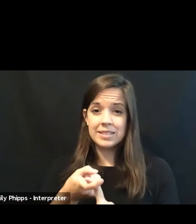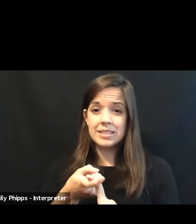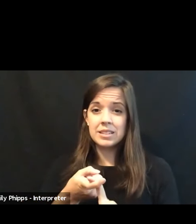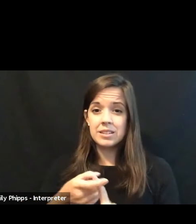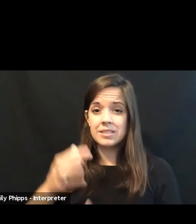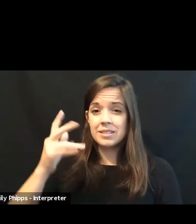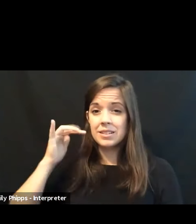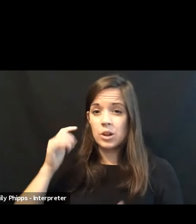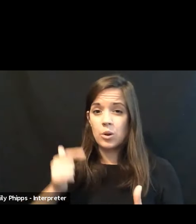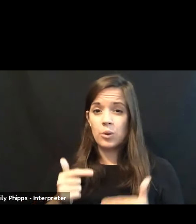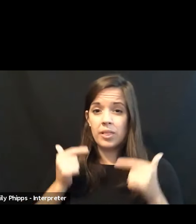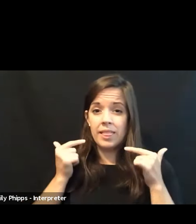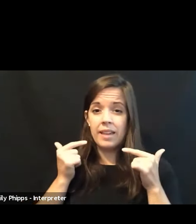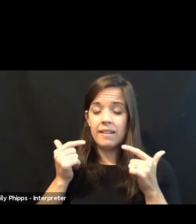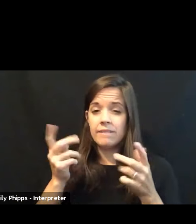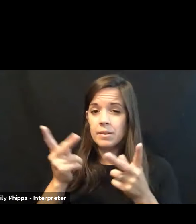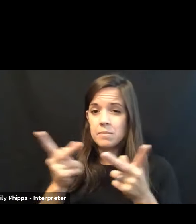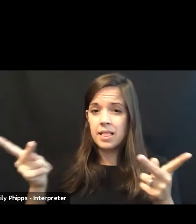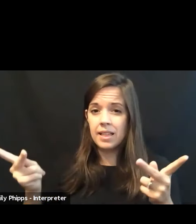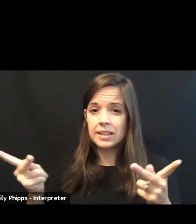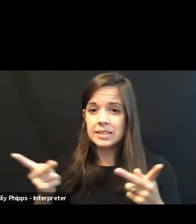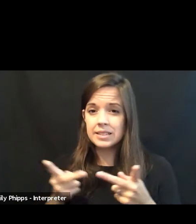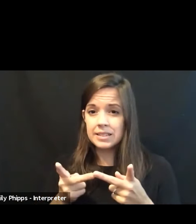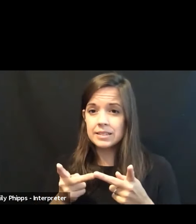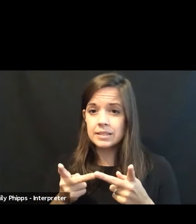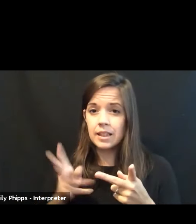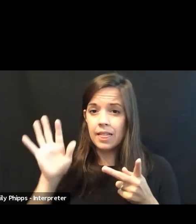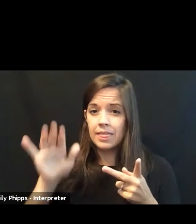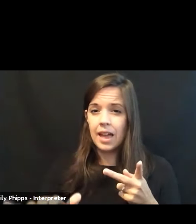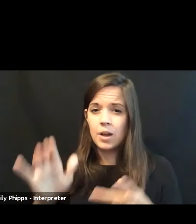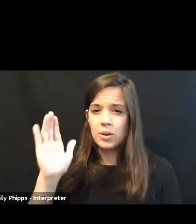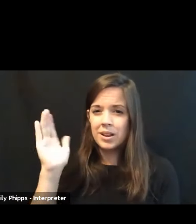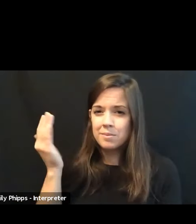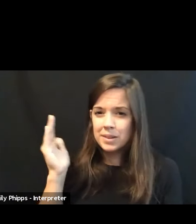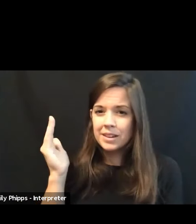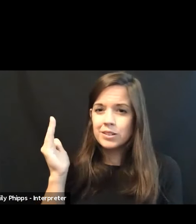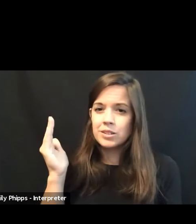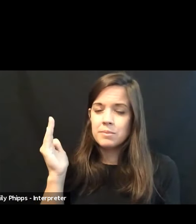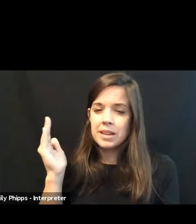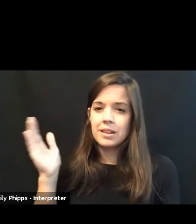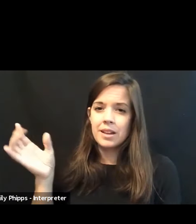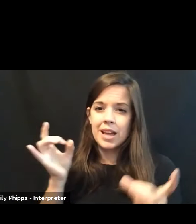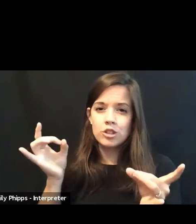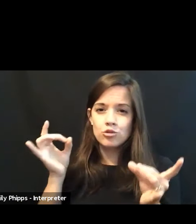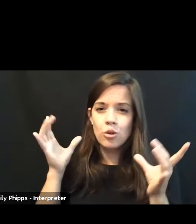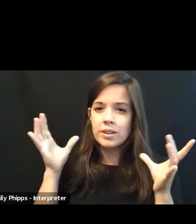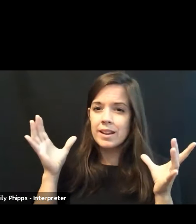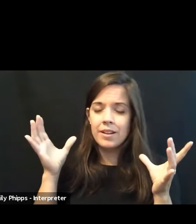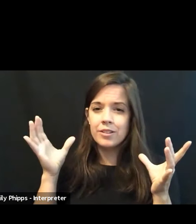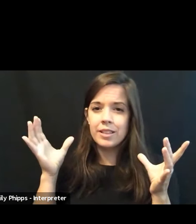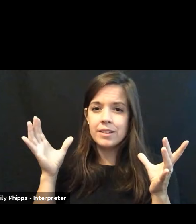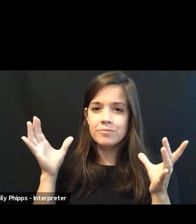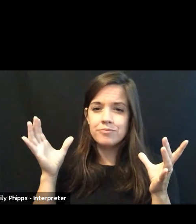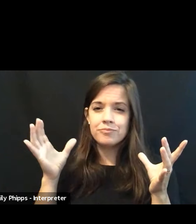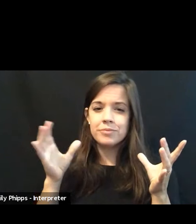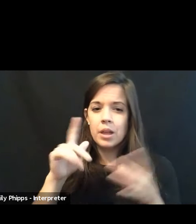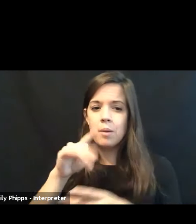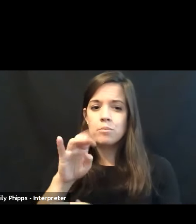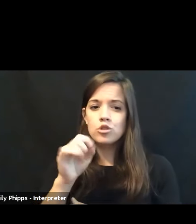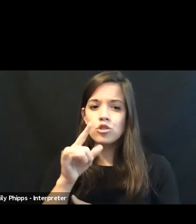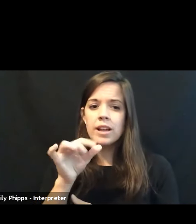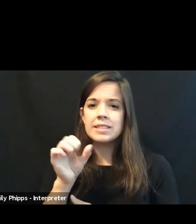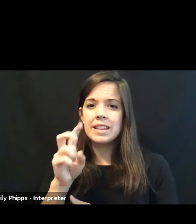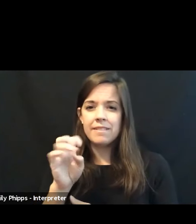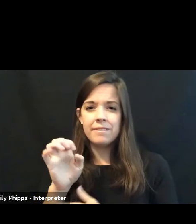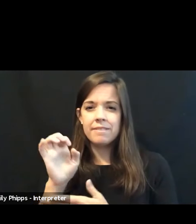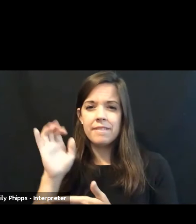in places that would appear to be extraordinarily progressive and very little racism, those places